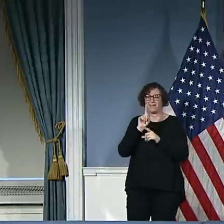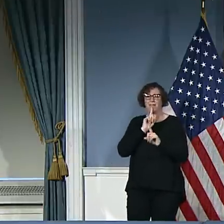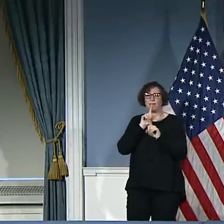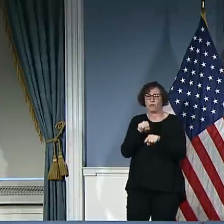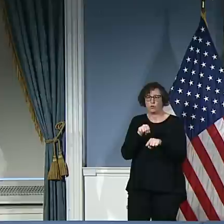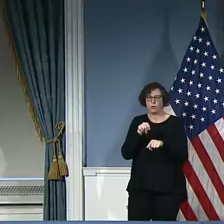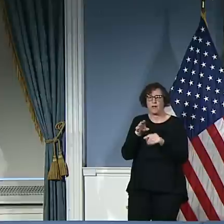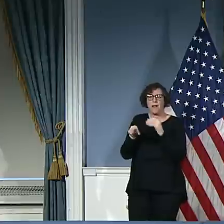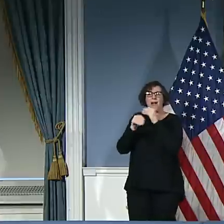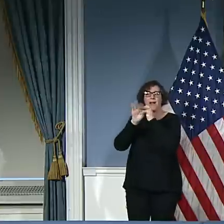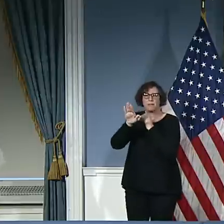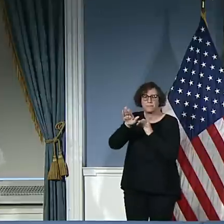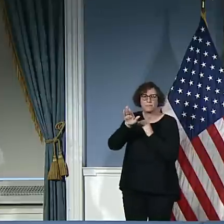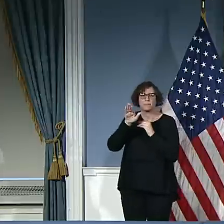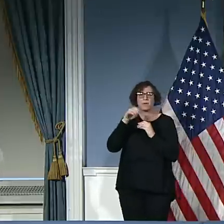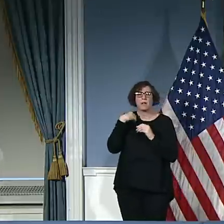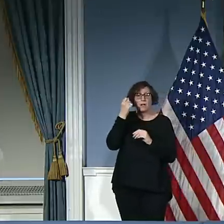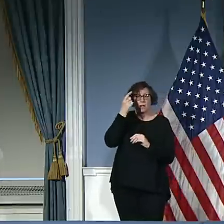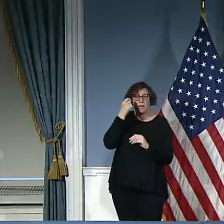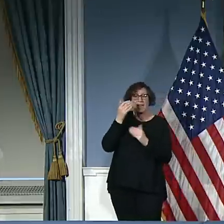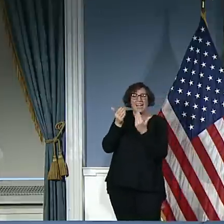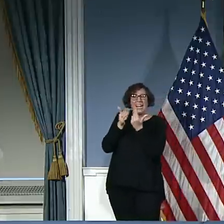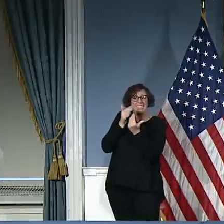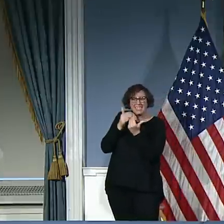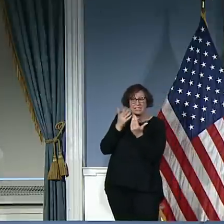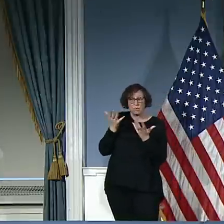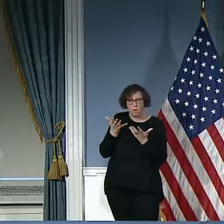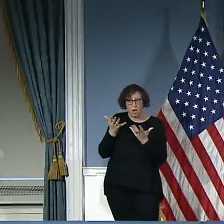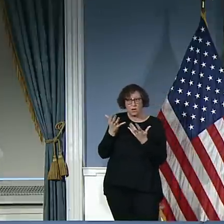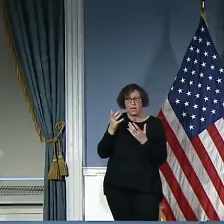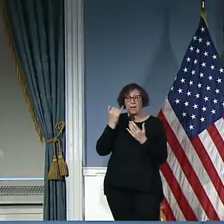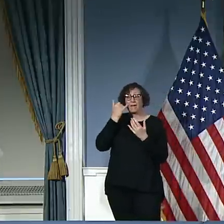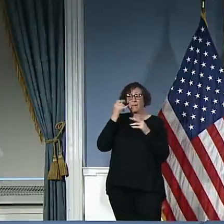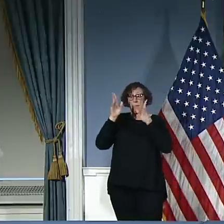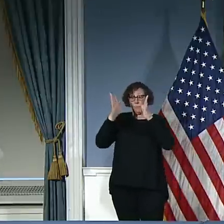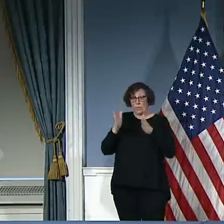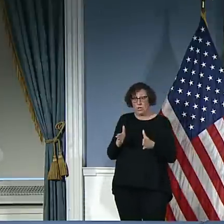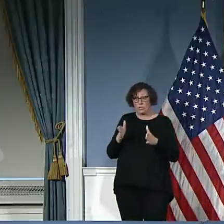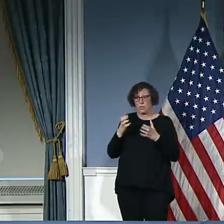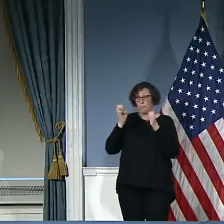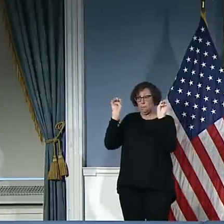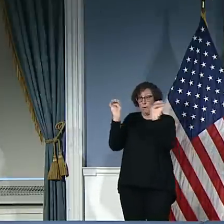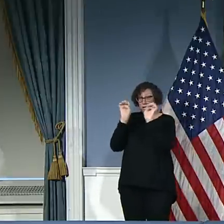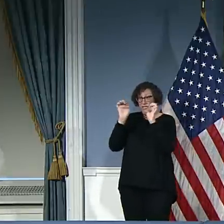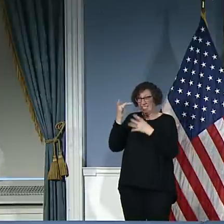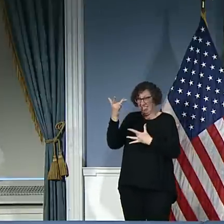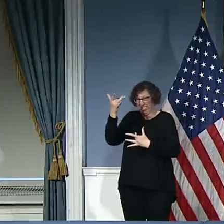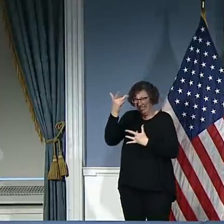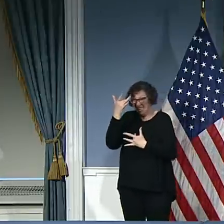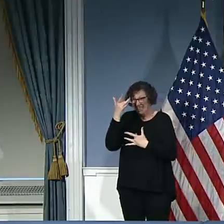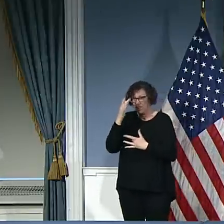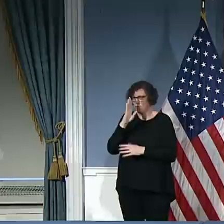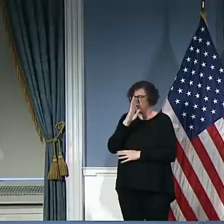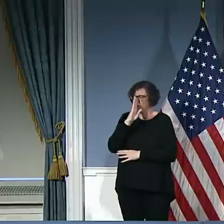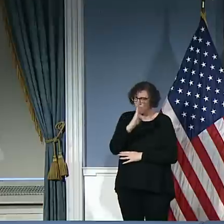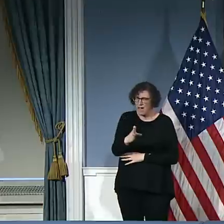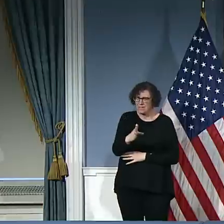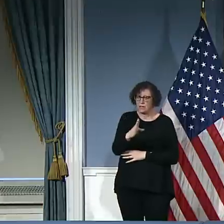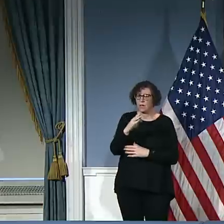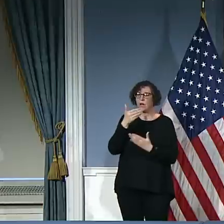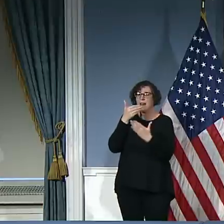immigrant population that surrounds it. So rather than directing patients away from it, I keep directing resources